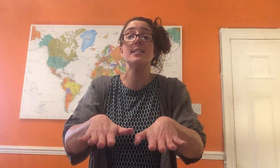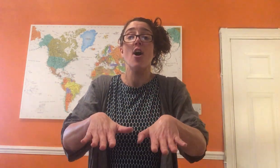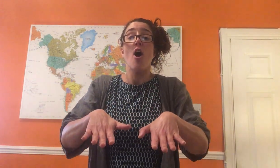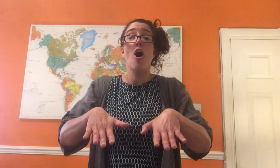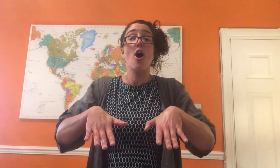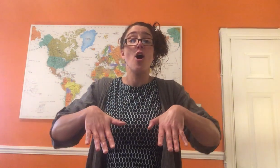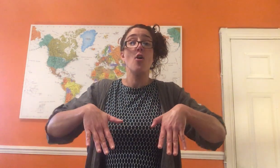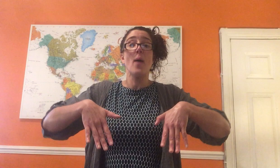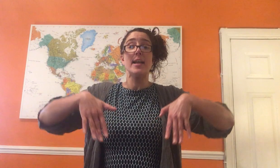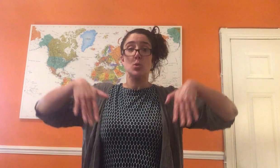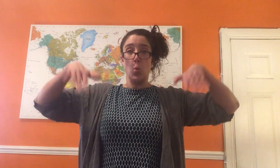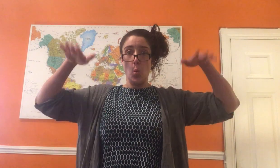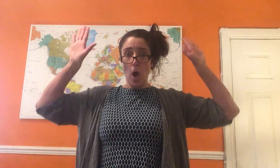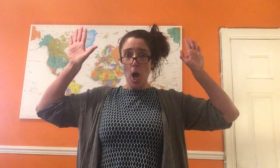all went, woo!